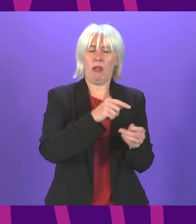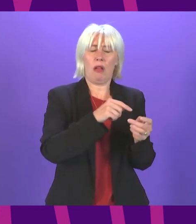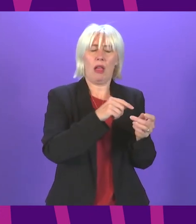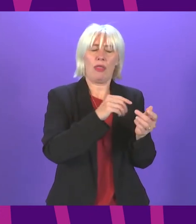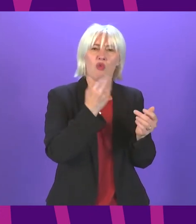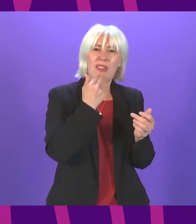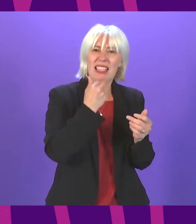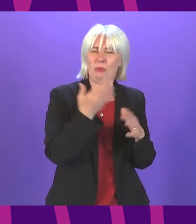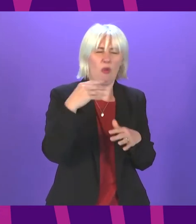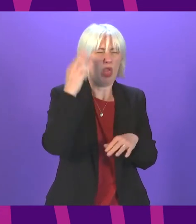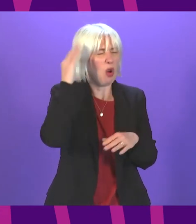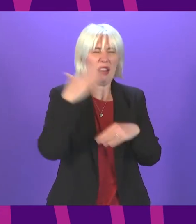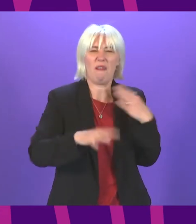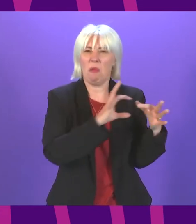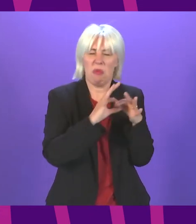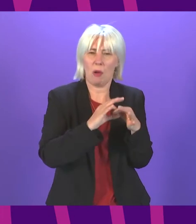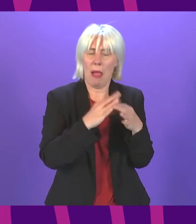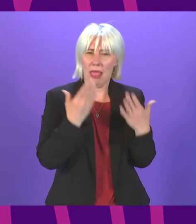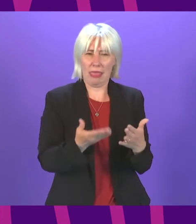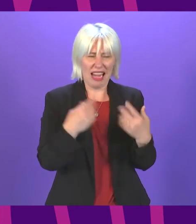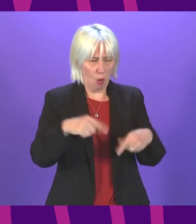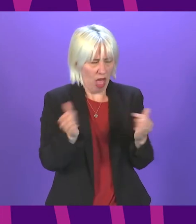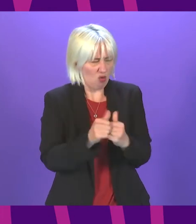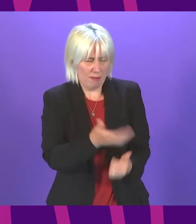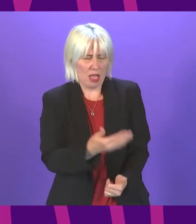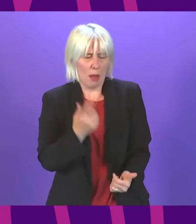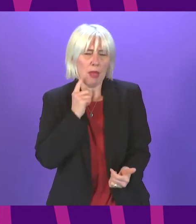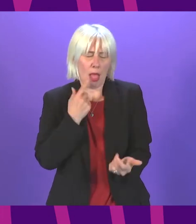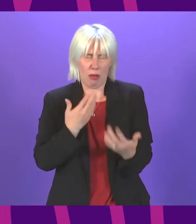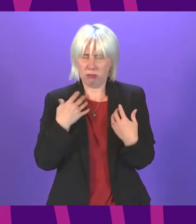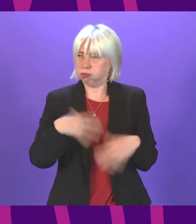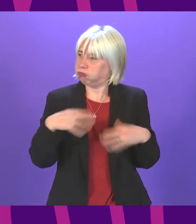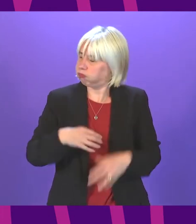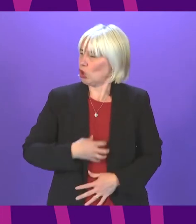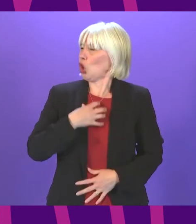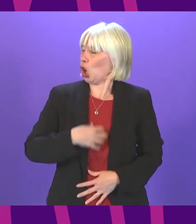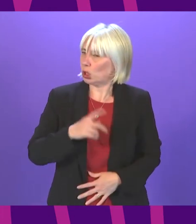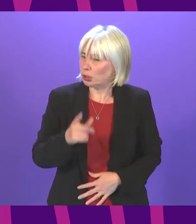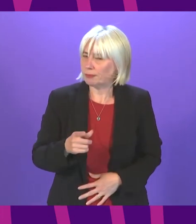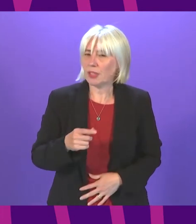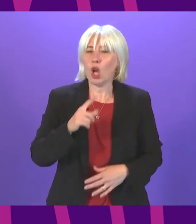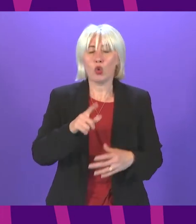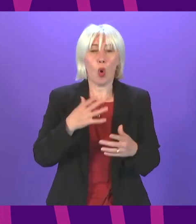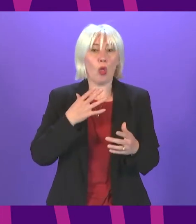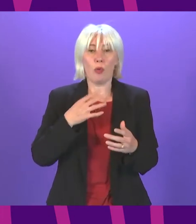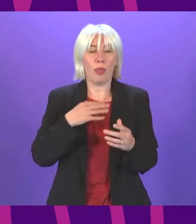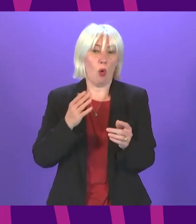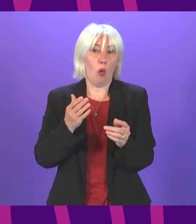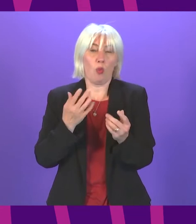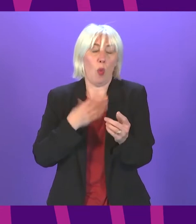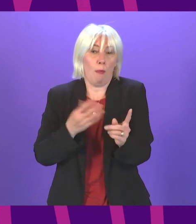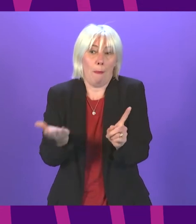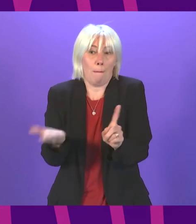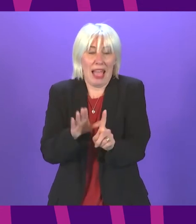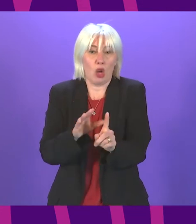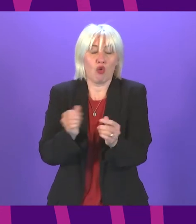We cannot support this programme because it puts another referendum ahead of our recovery from the pandemic. Not only does this disregard